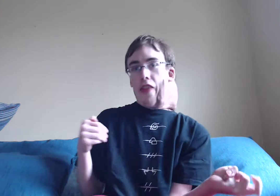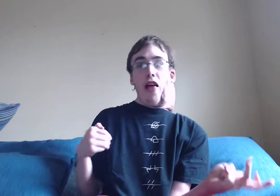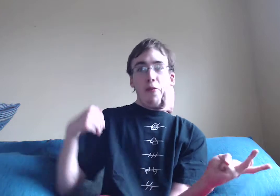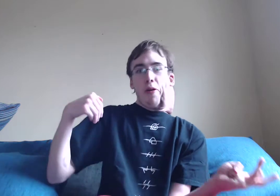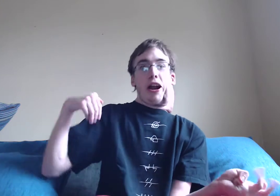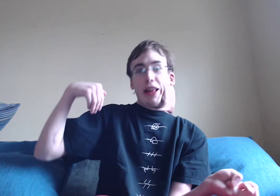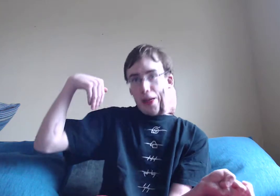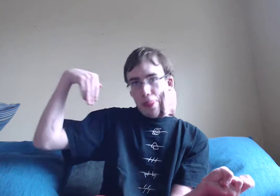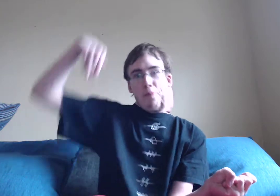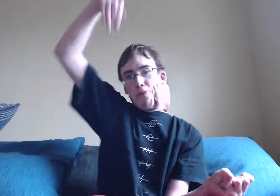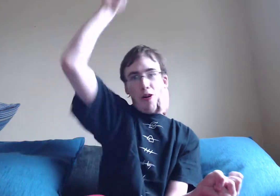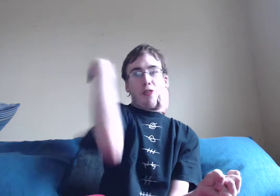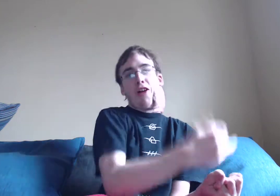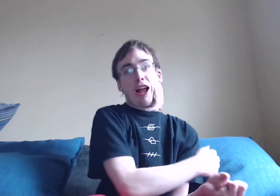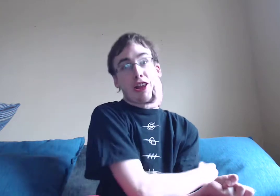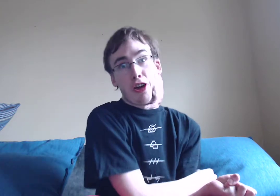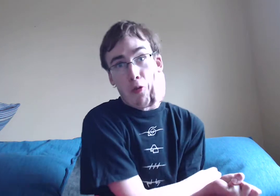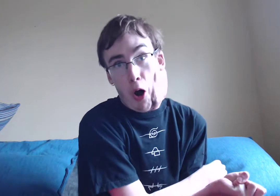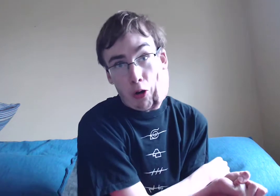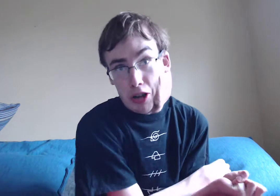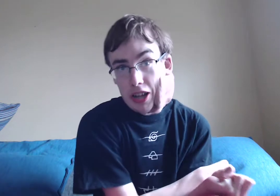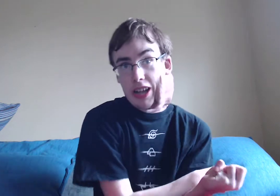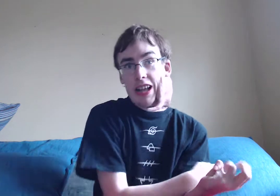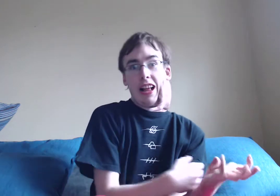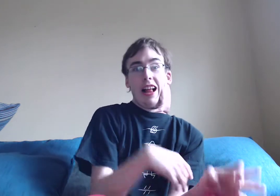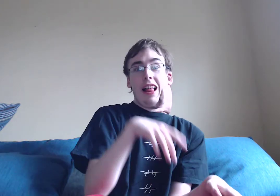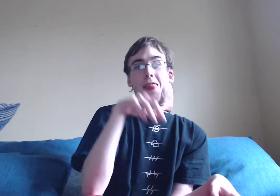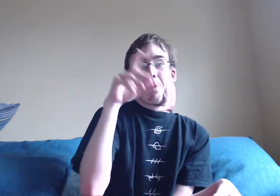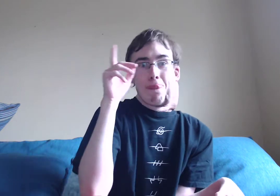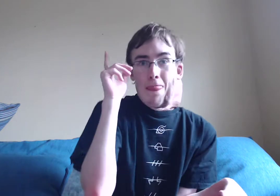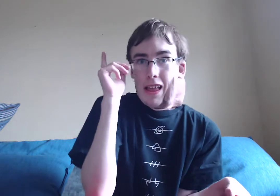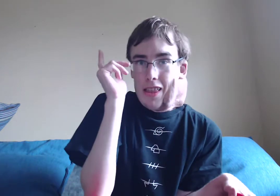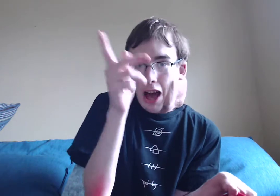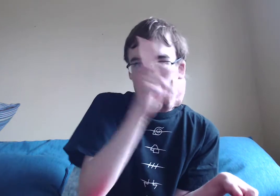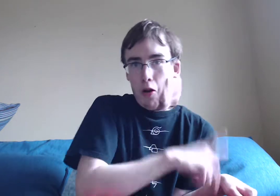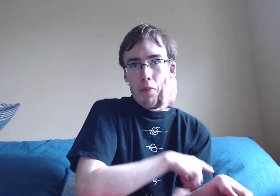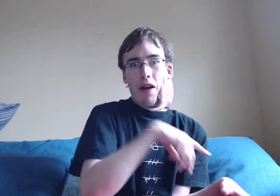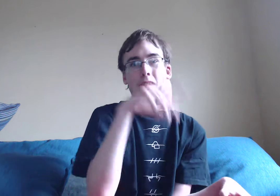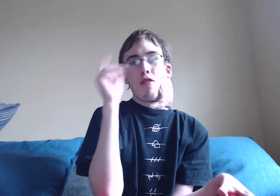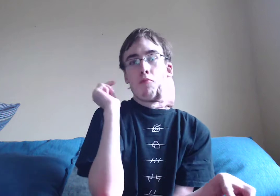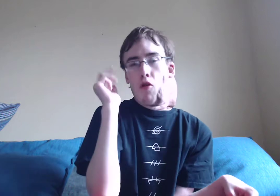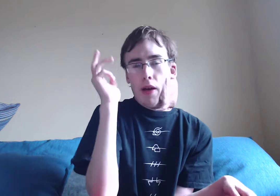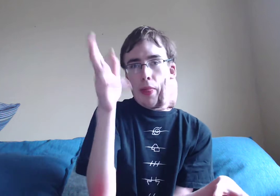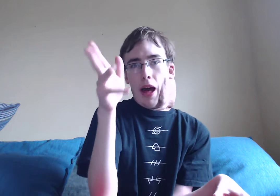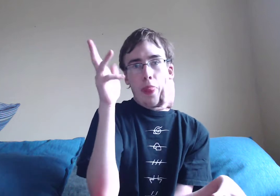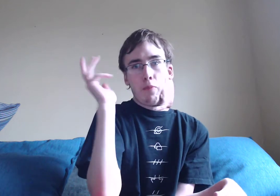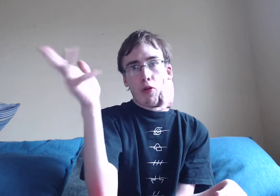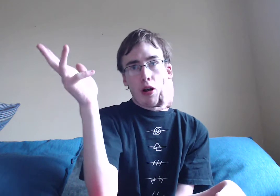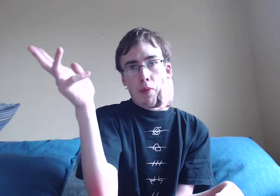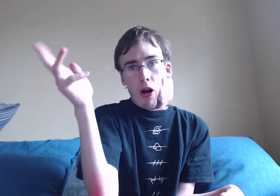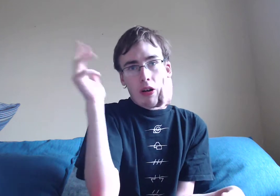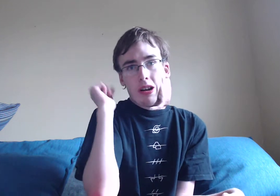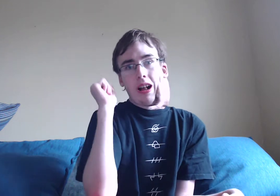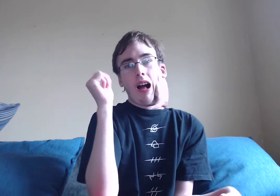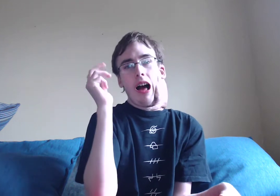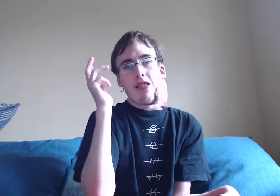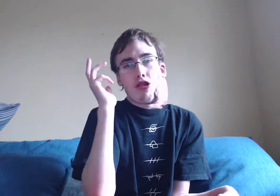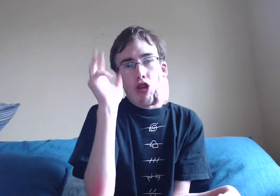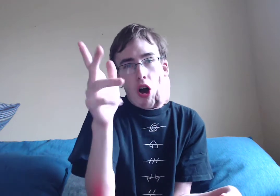then we're going to get the Brooke rescue arc. No. But moving past the Brooke part. Let's talk.